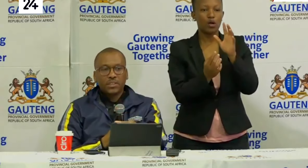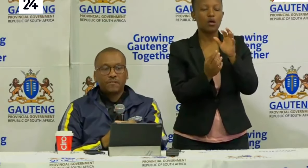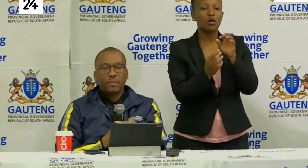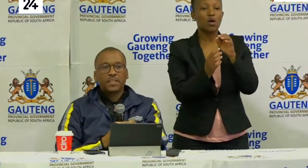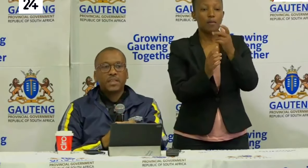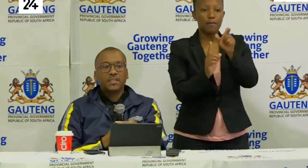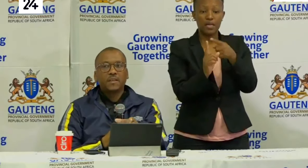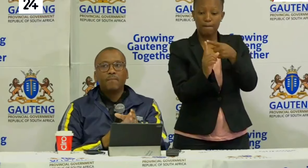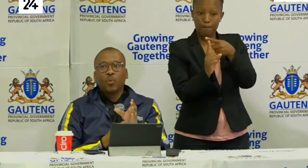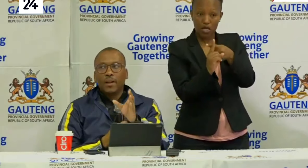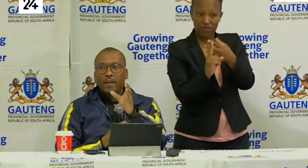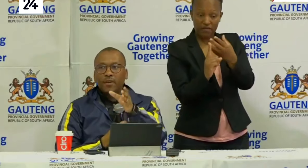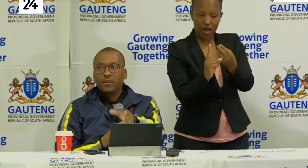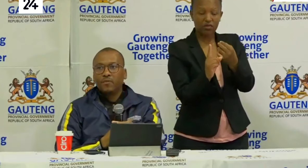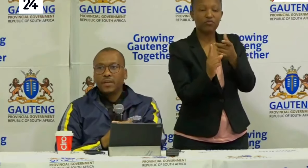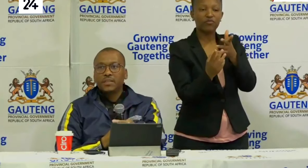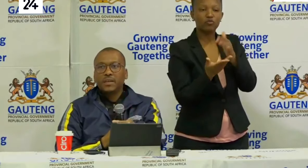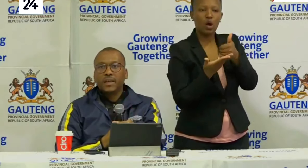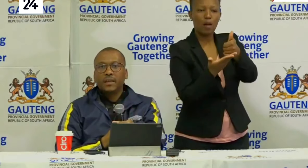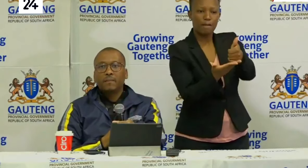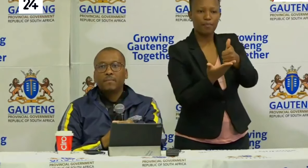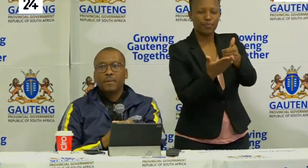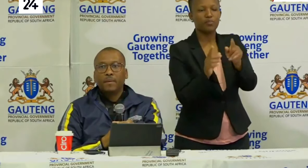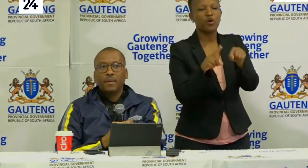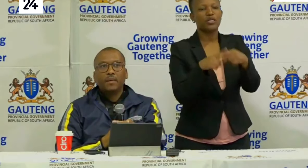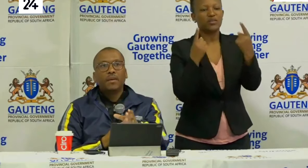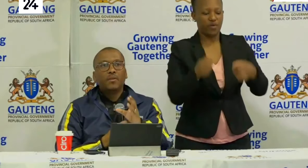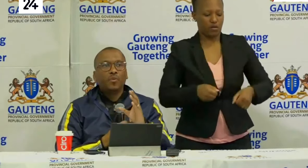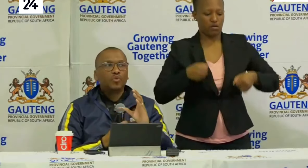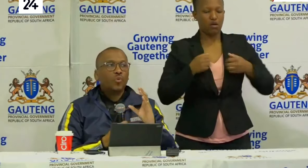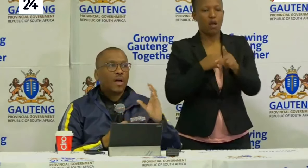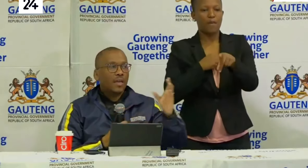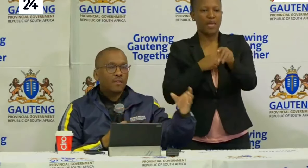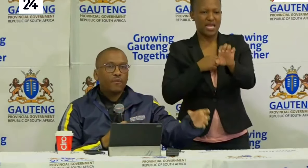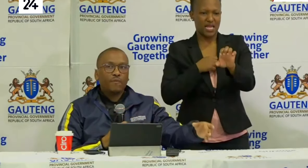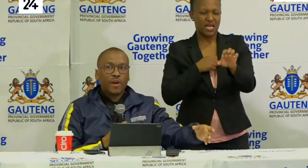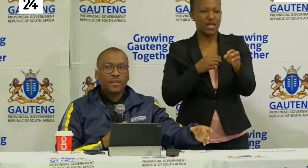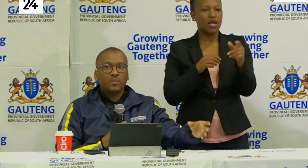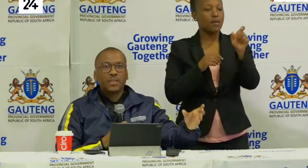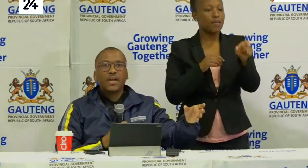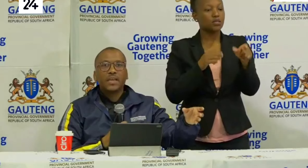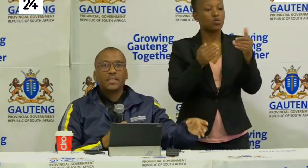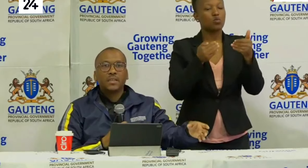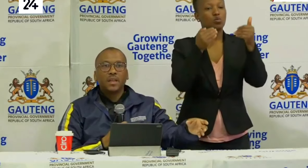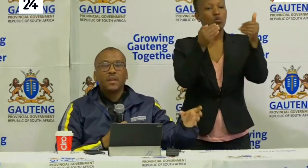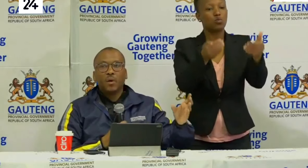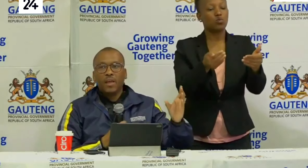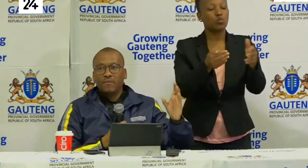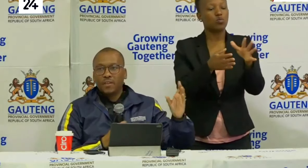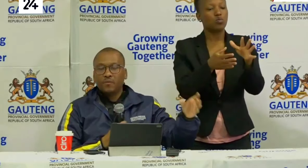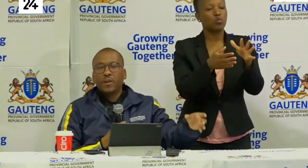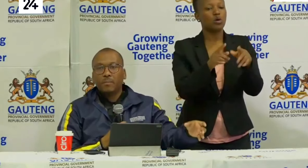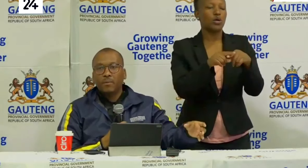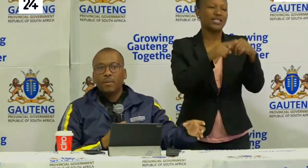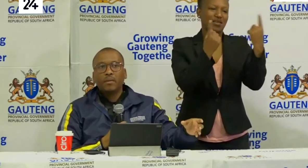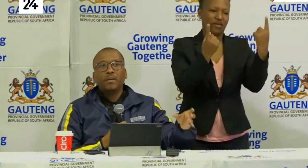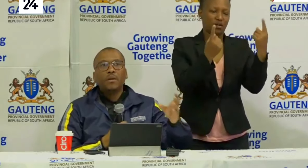positive patients will have a different PPE. Those who are at the forefront who are triaging will have